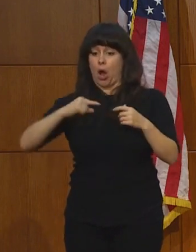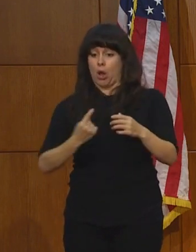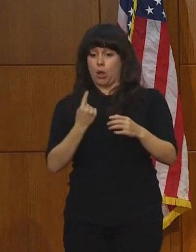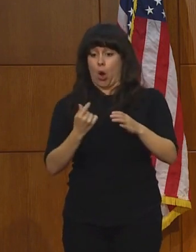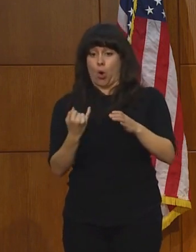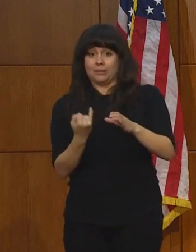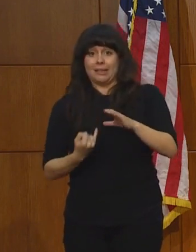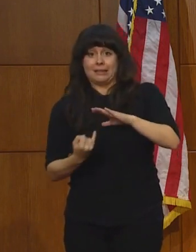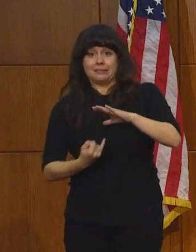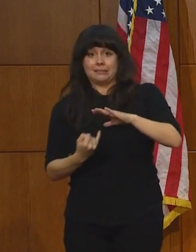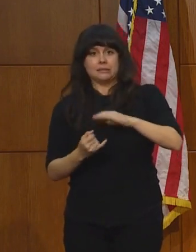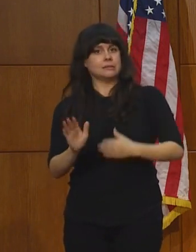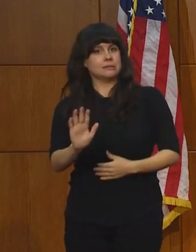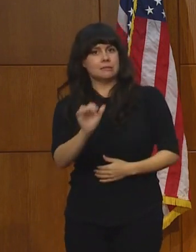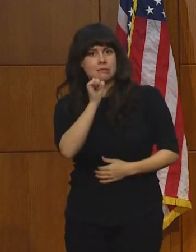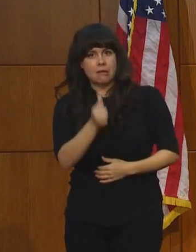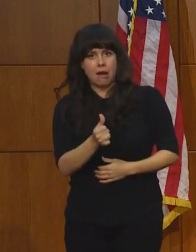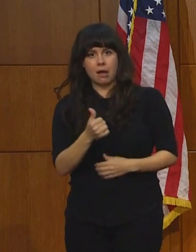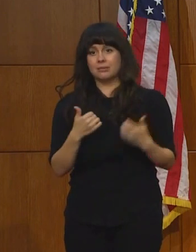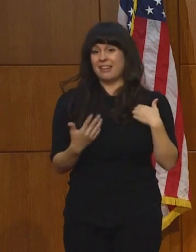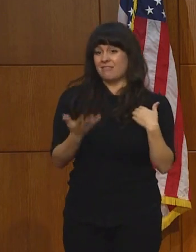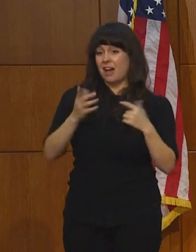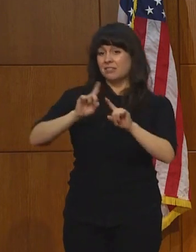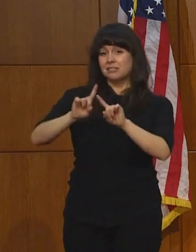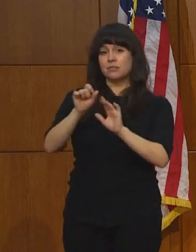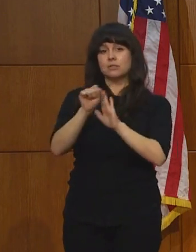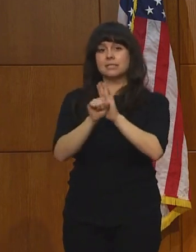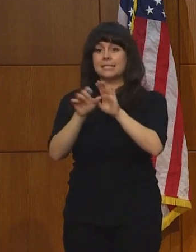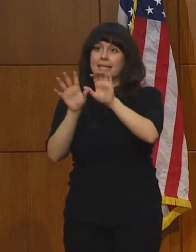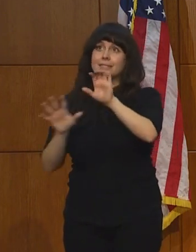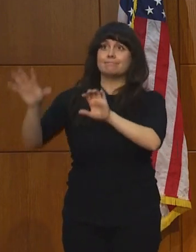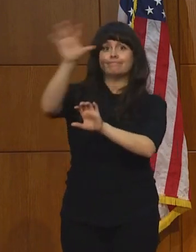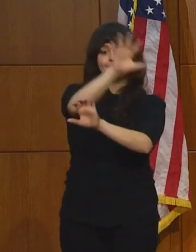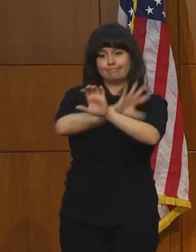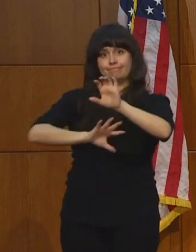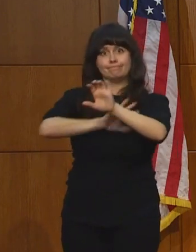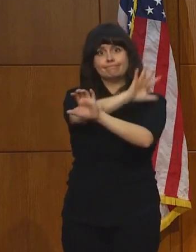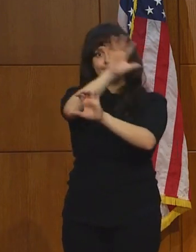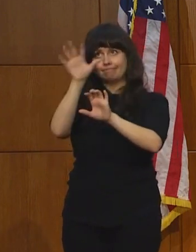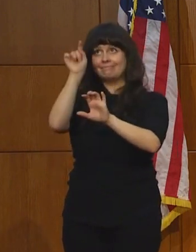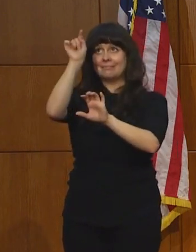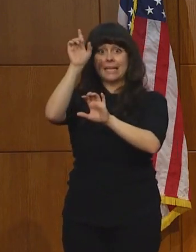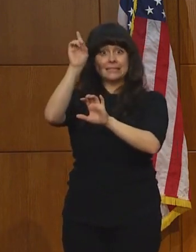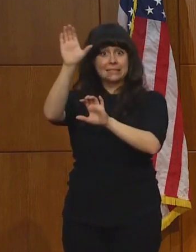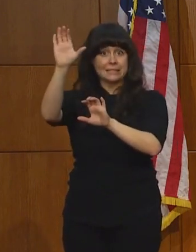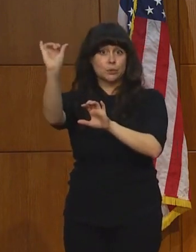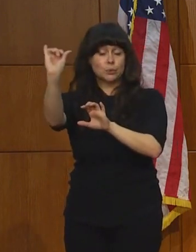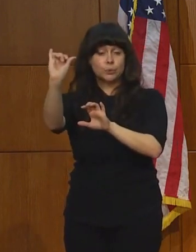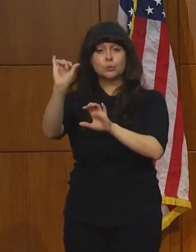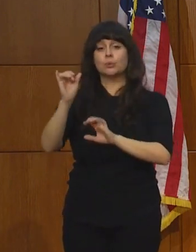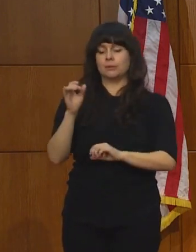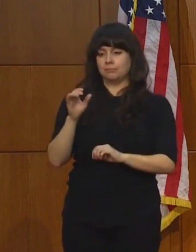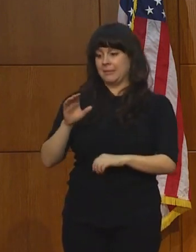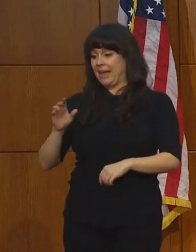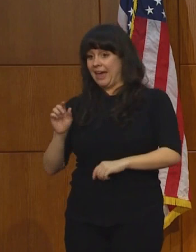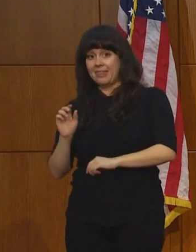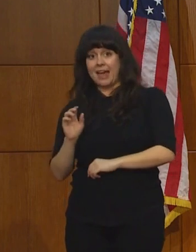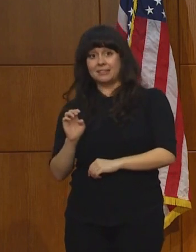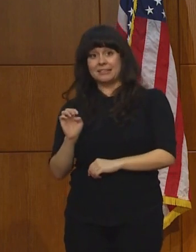five other states and the District of Columbia. Hampton Roads is a big tourist hub for the East Coast.